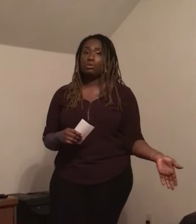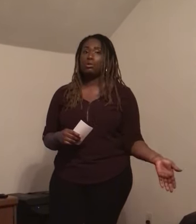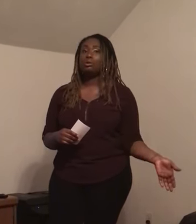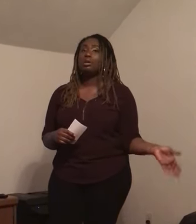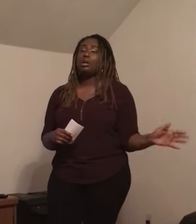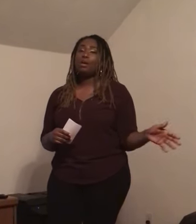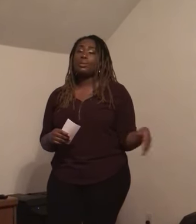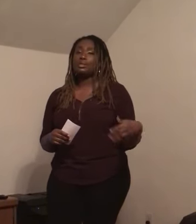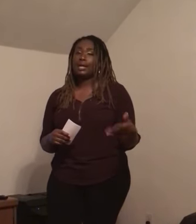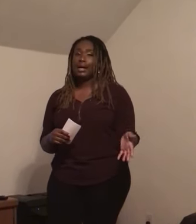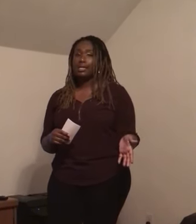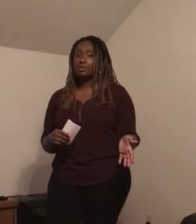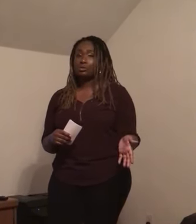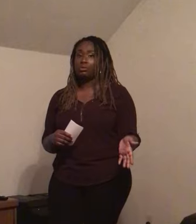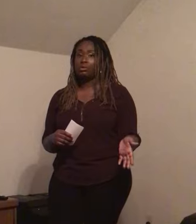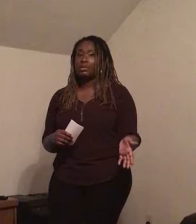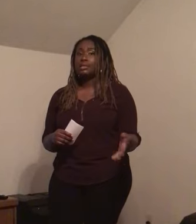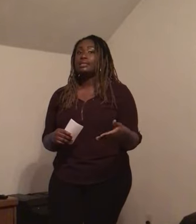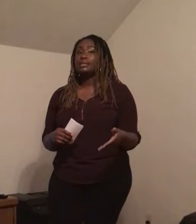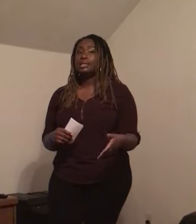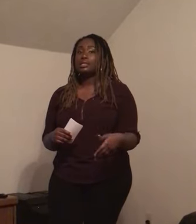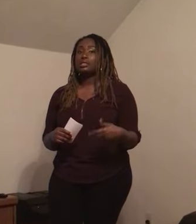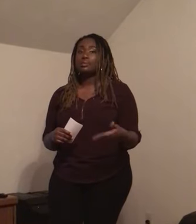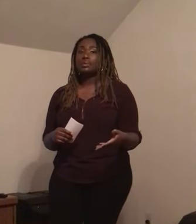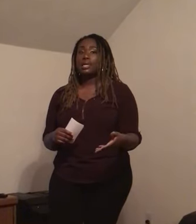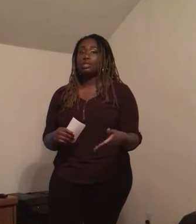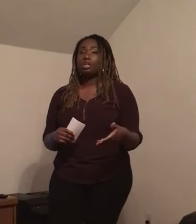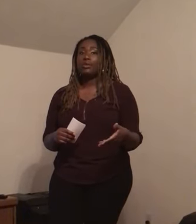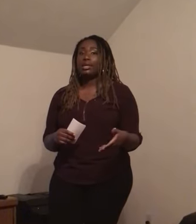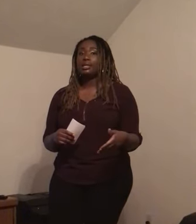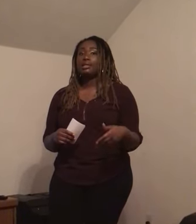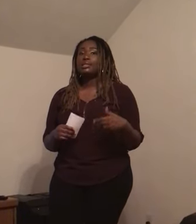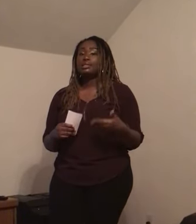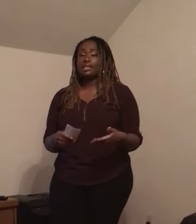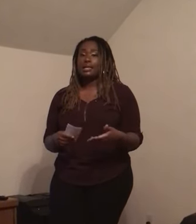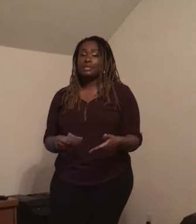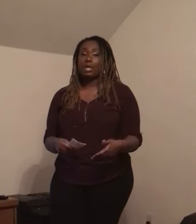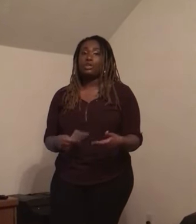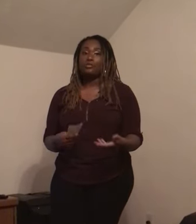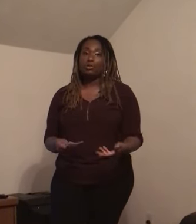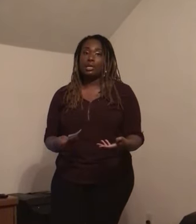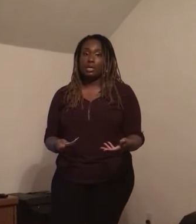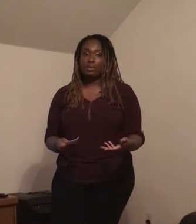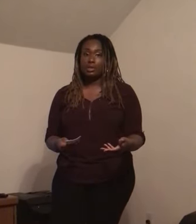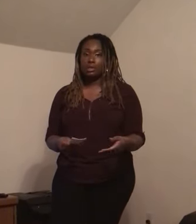up to high school since some states already see it as a foreign language.